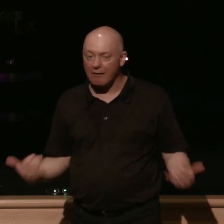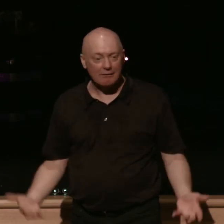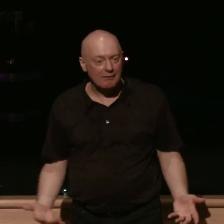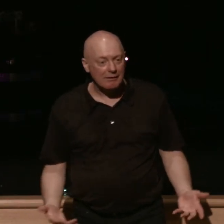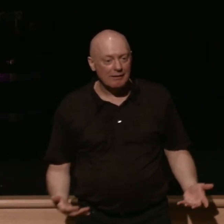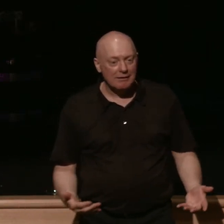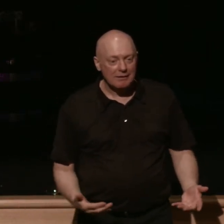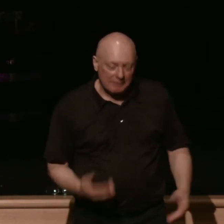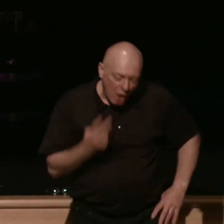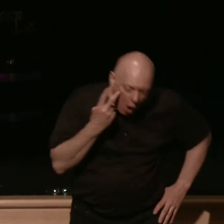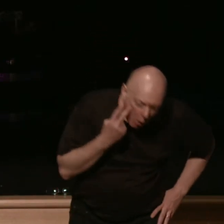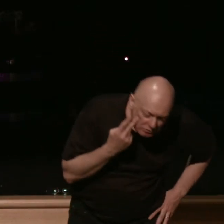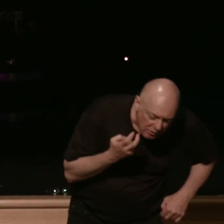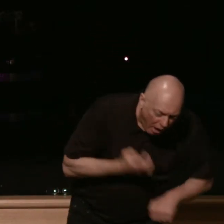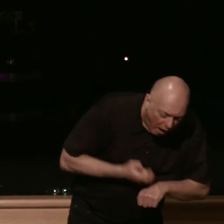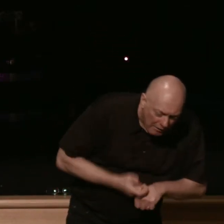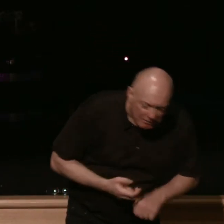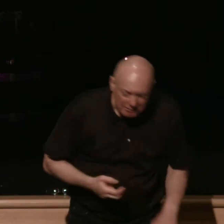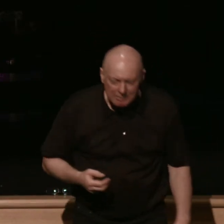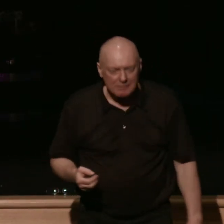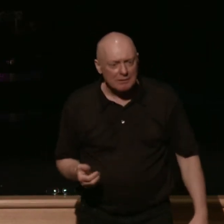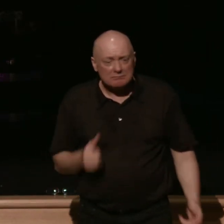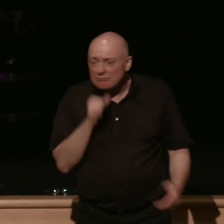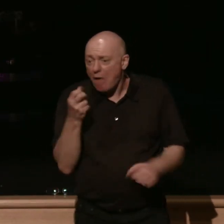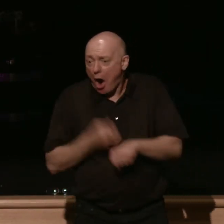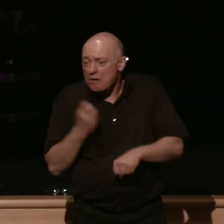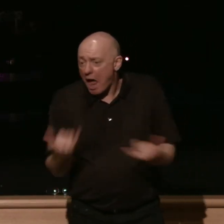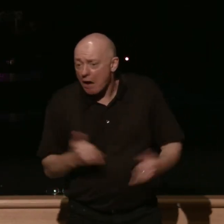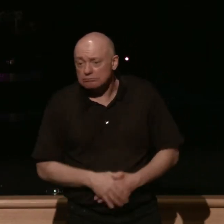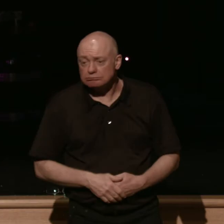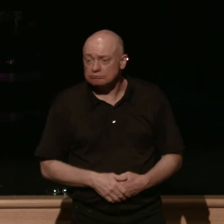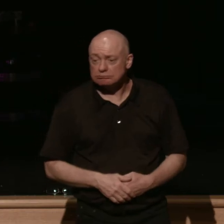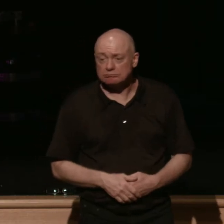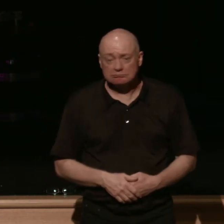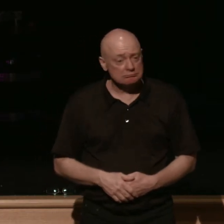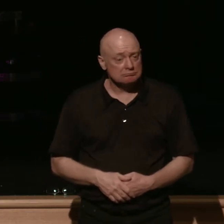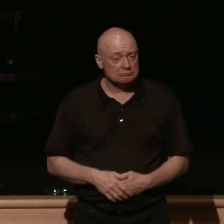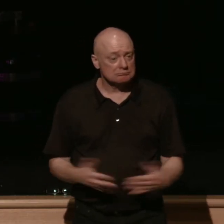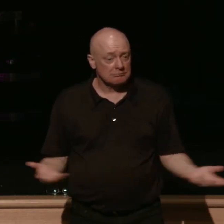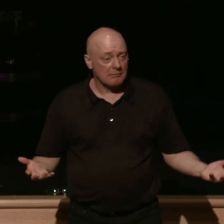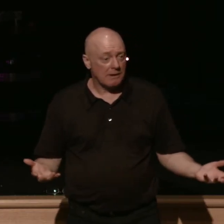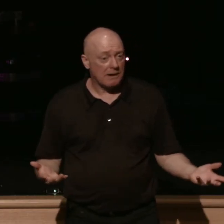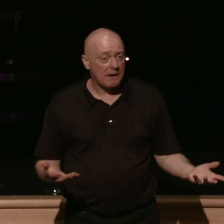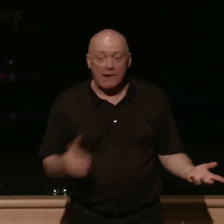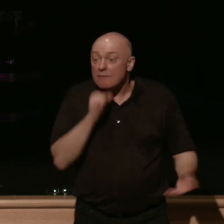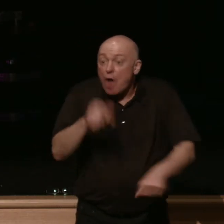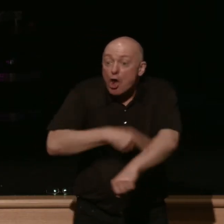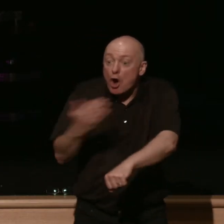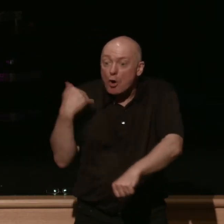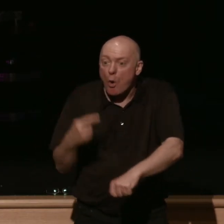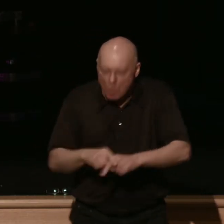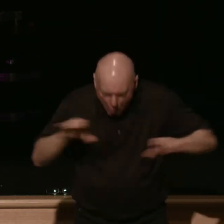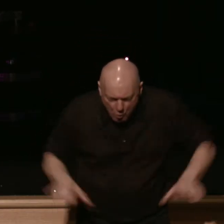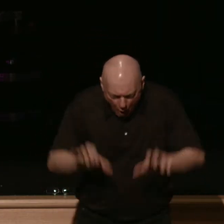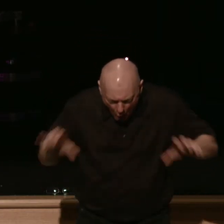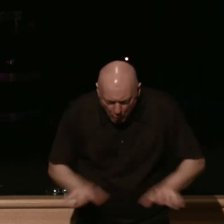it just sits there you would think it'd be hard but it's not you know like like it's not too long ago you had to work really hard to get your clothes clean